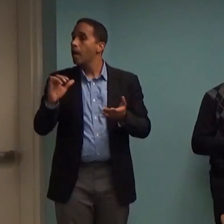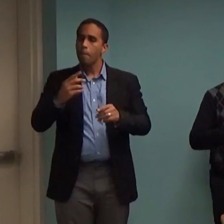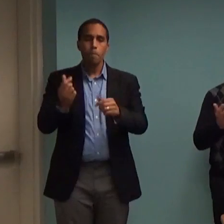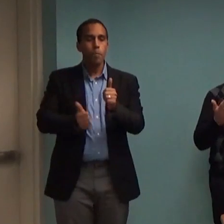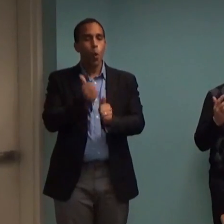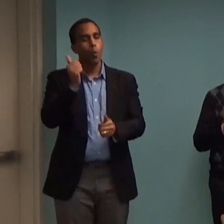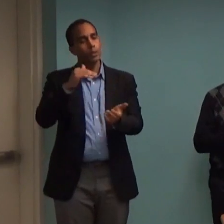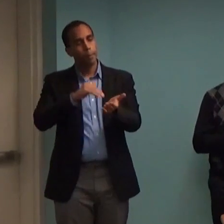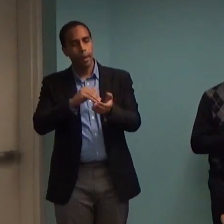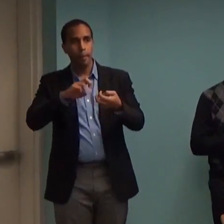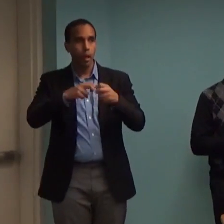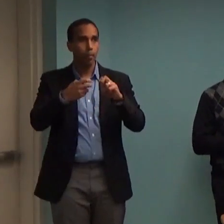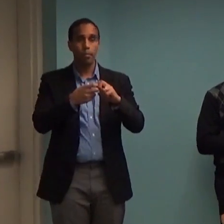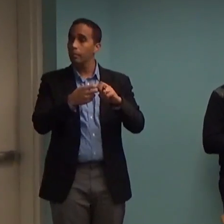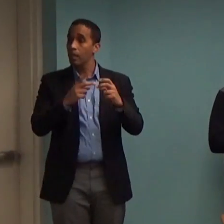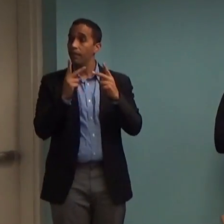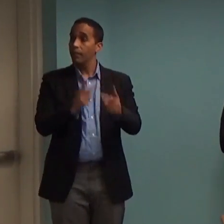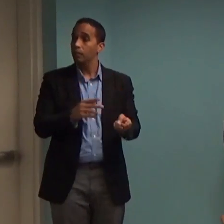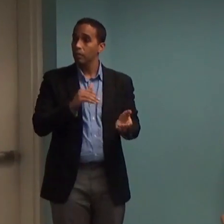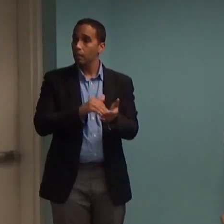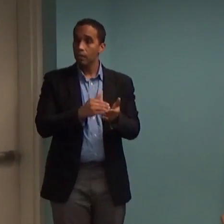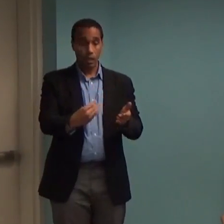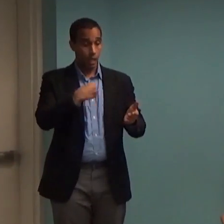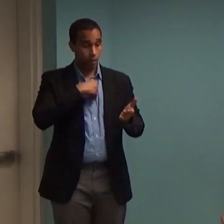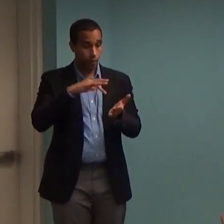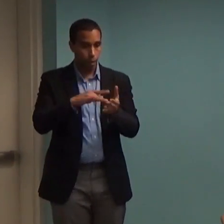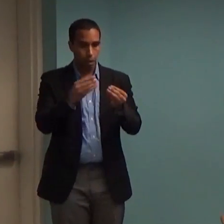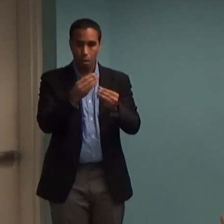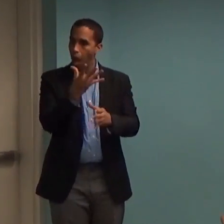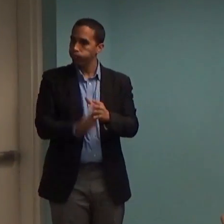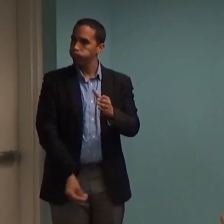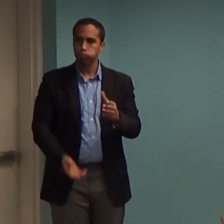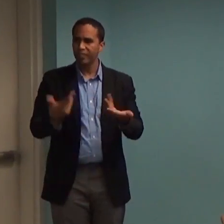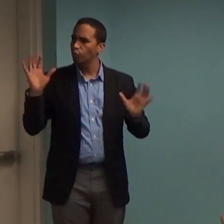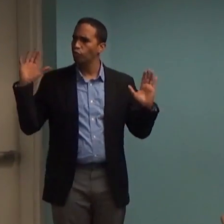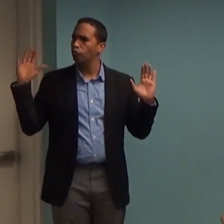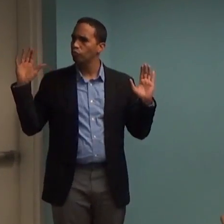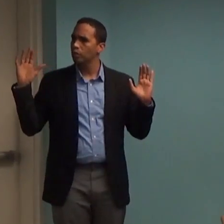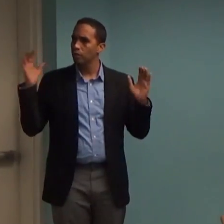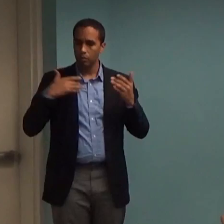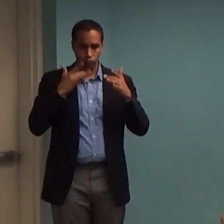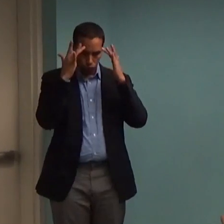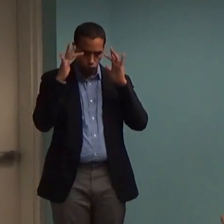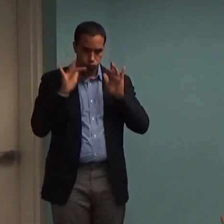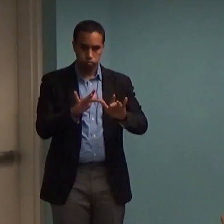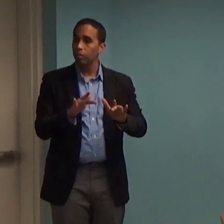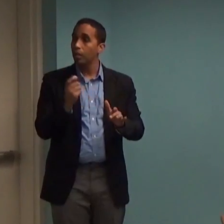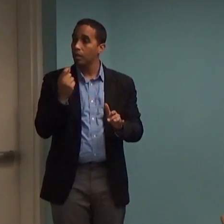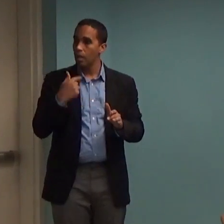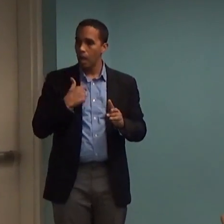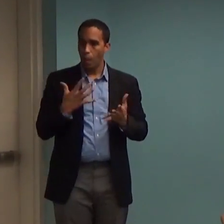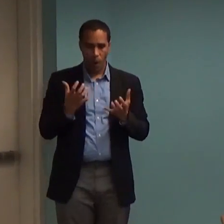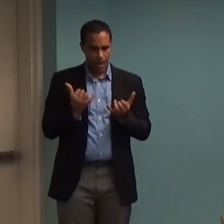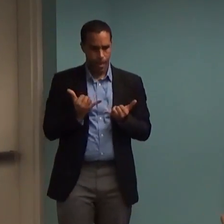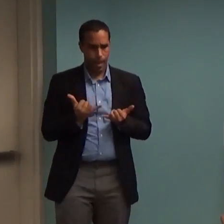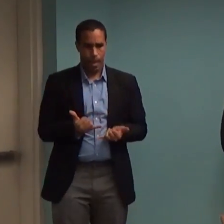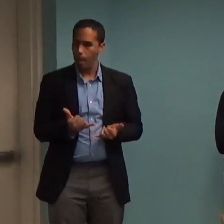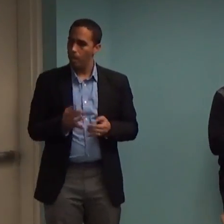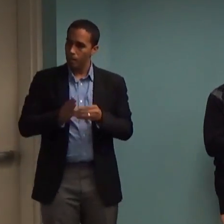maybe for a follow-up visit a little while later. So the instantaneous need for it to be addressed is one that is compelling for